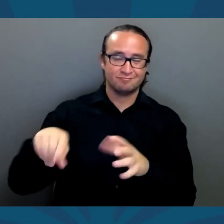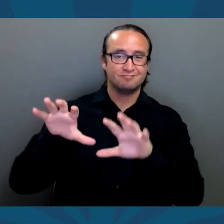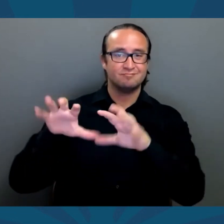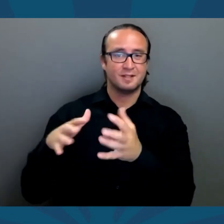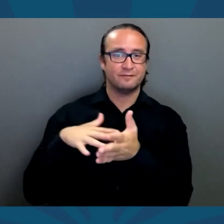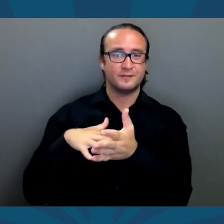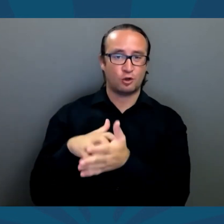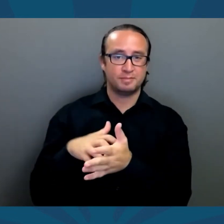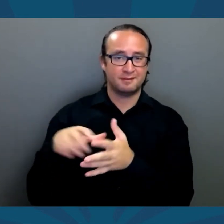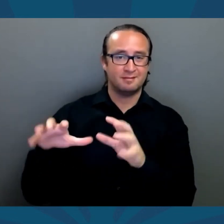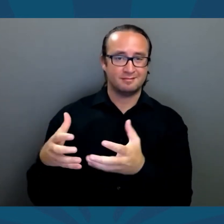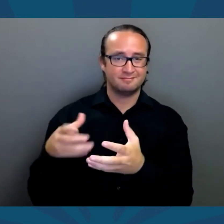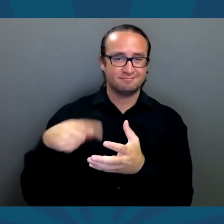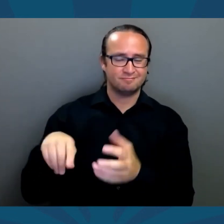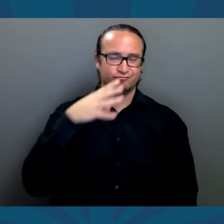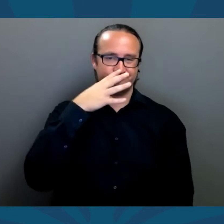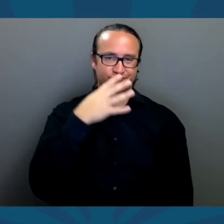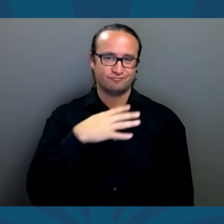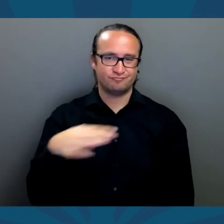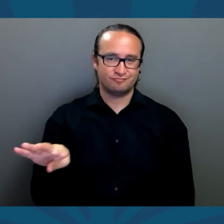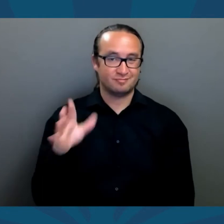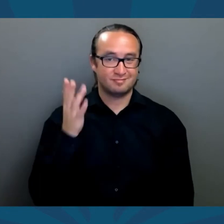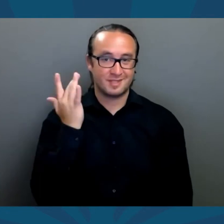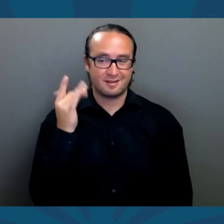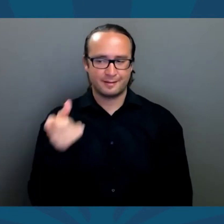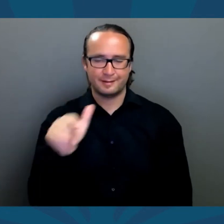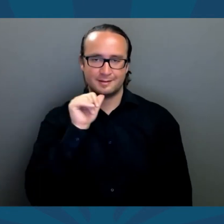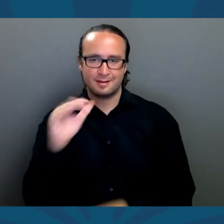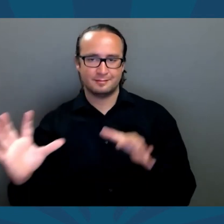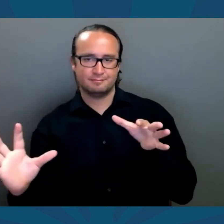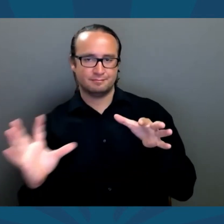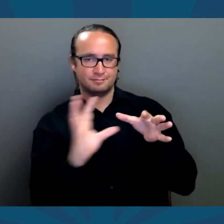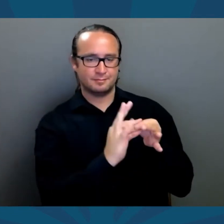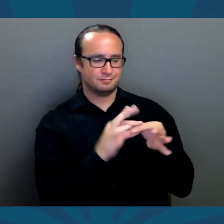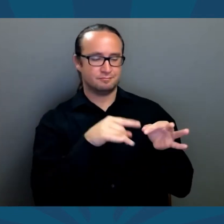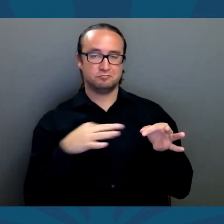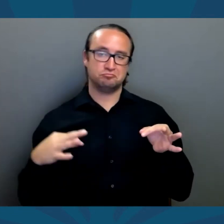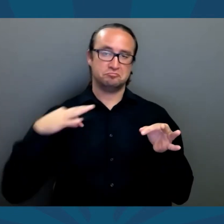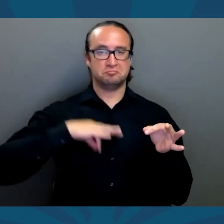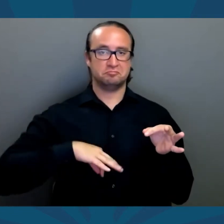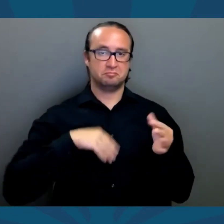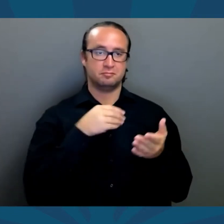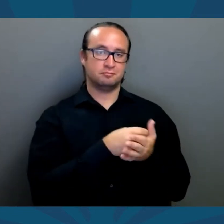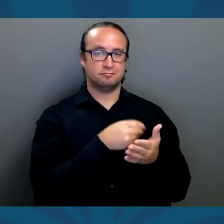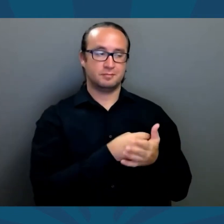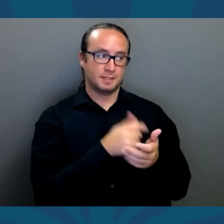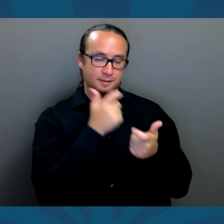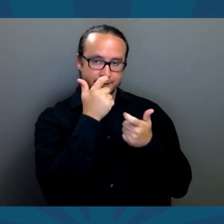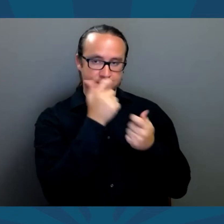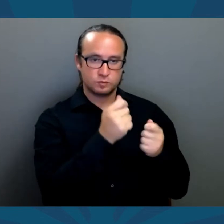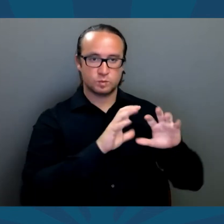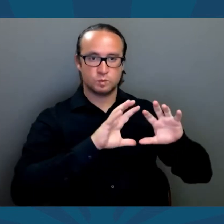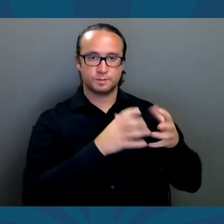All too often, the needs of the weakest are ignored because they aren't tied to lucrative special interest